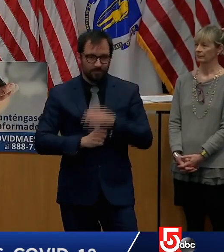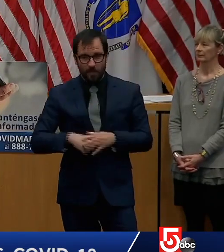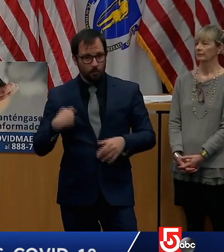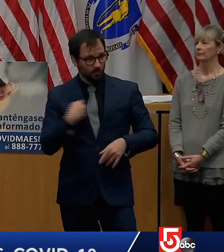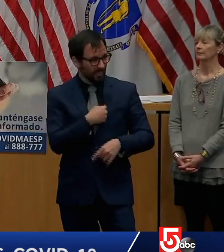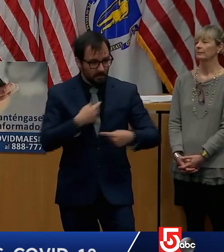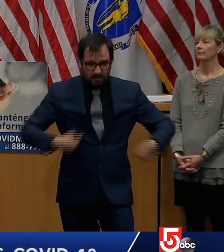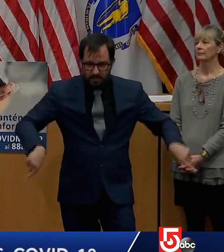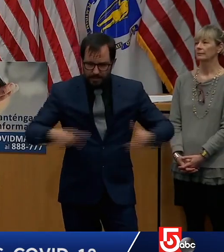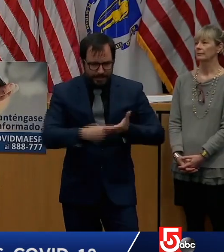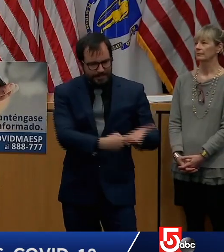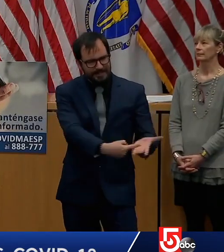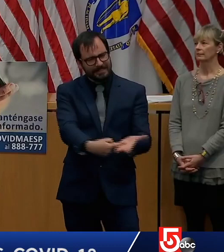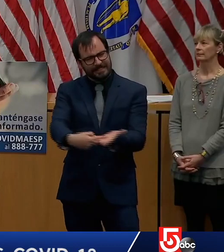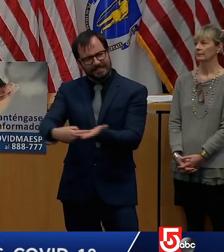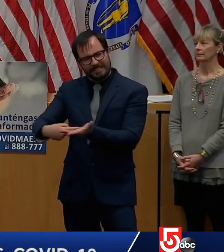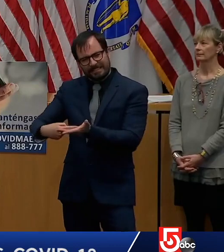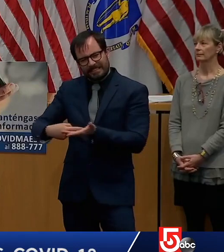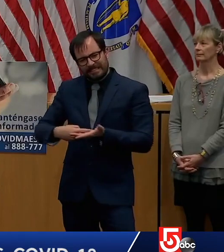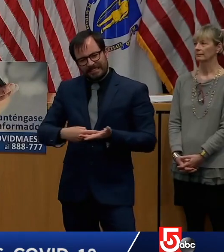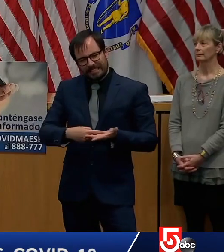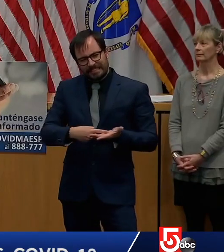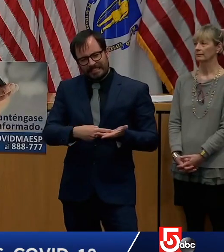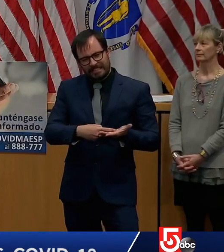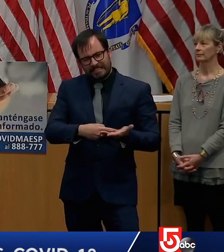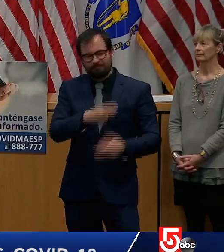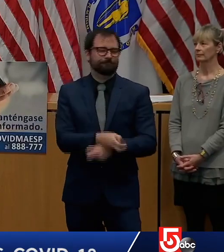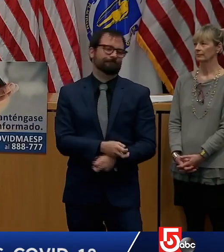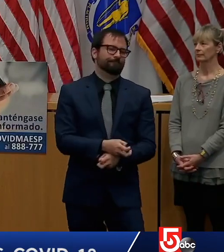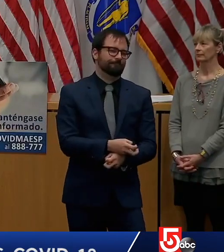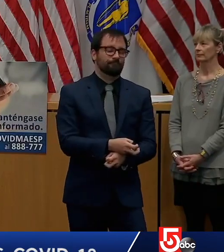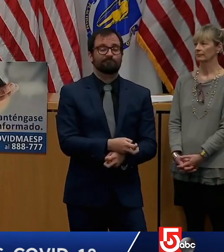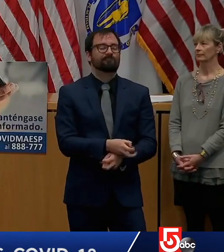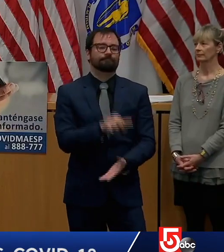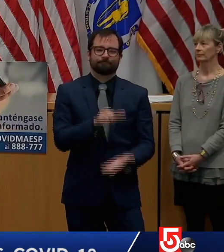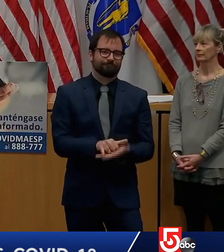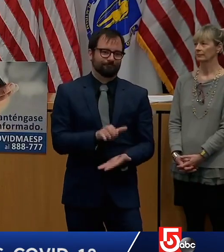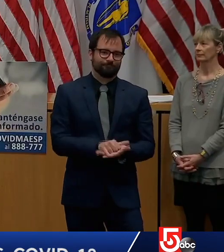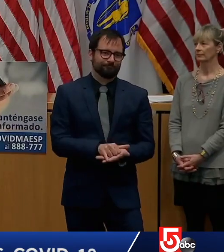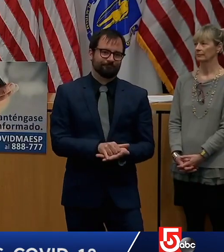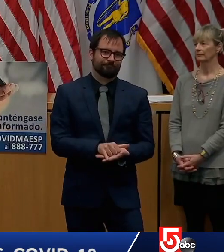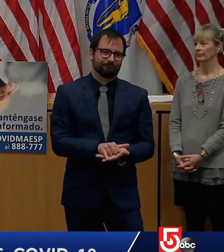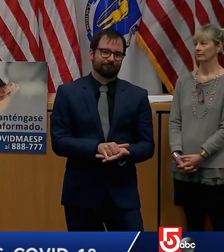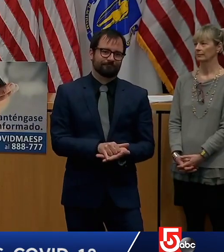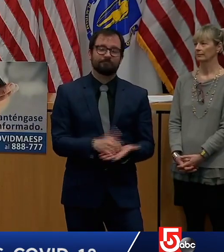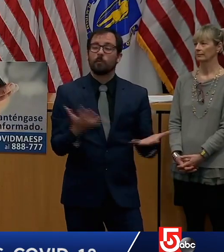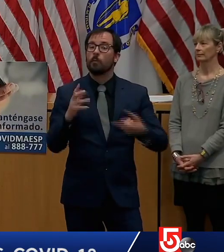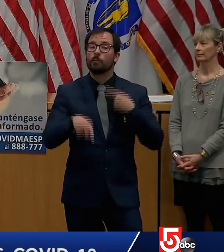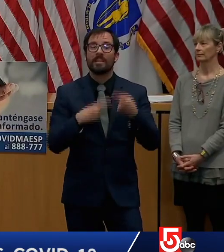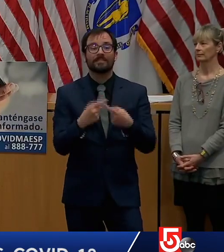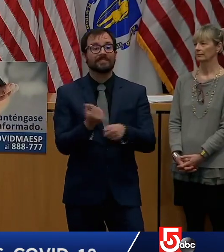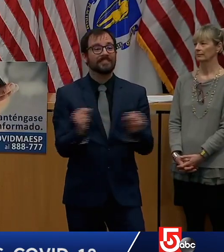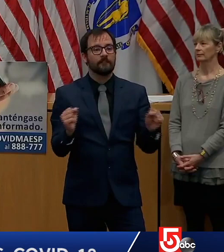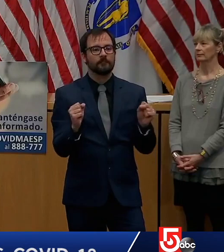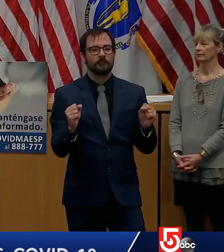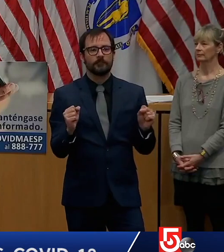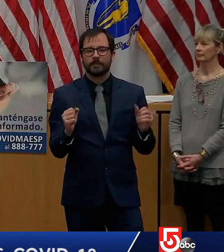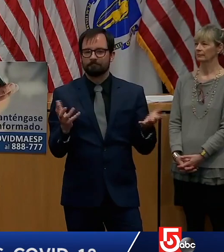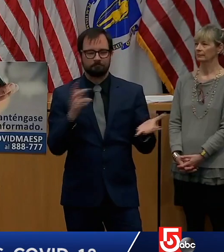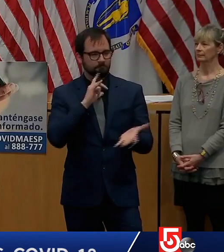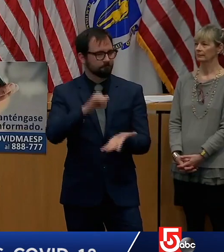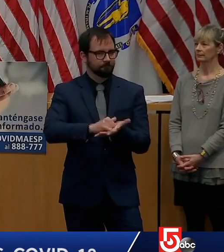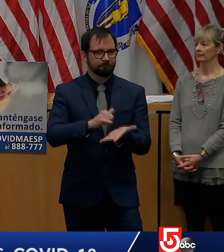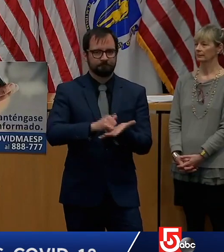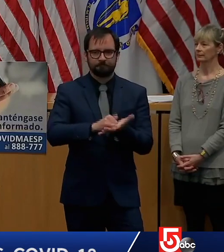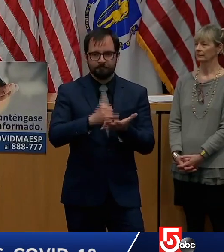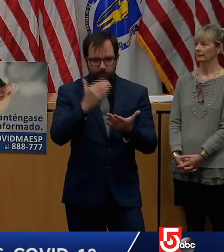wasn't really a way to make this work at this point in time. I think the other thing that I would say, and again, I'm going to let